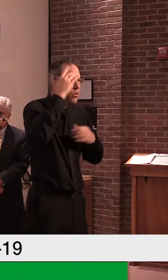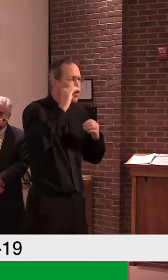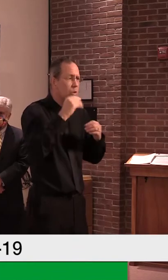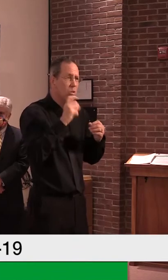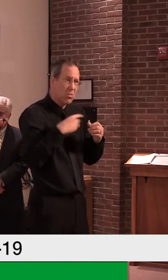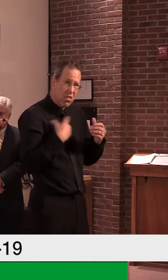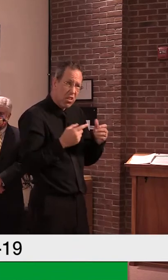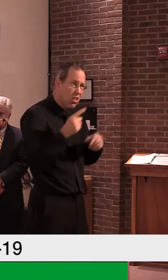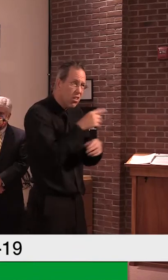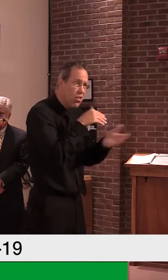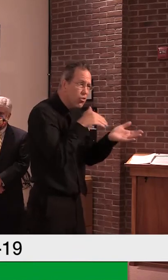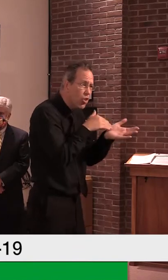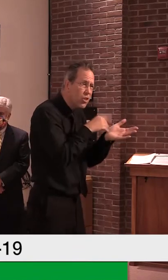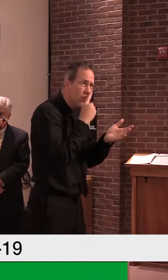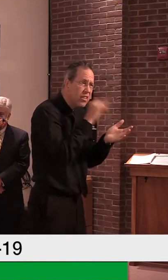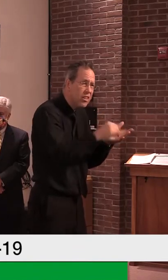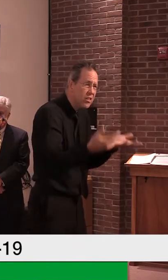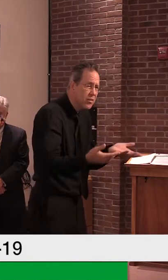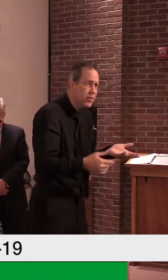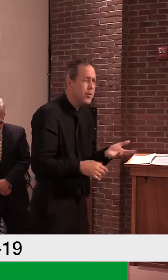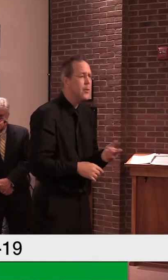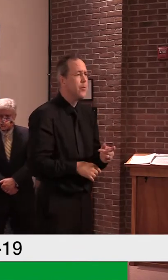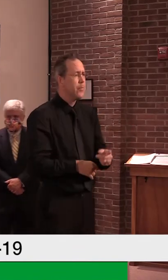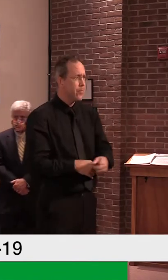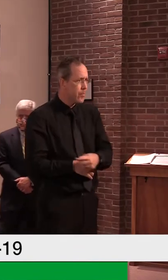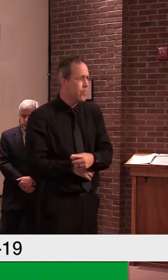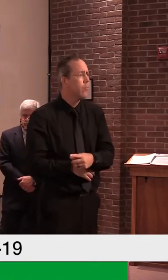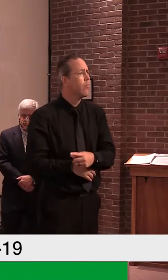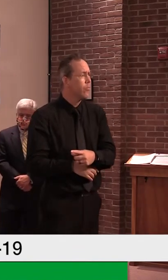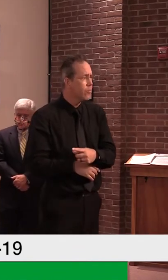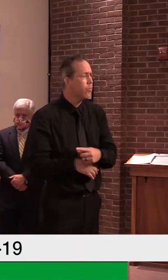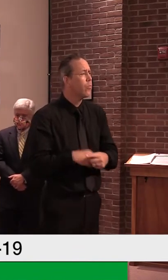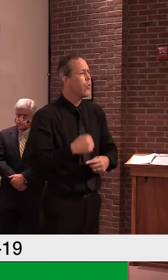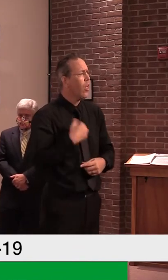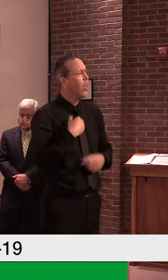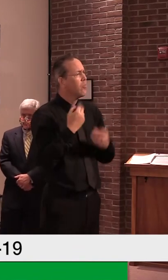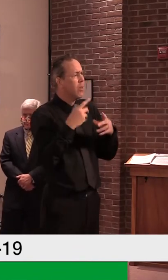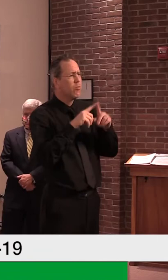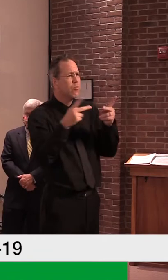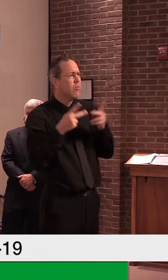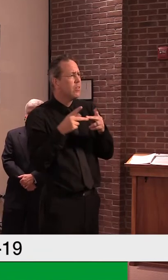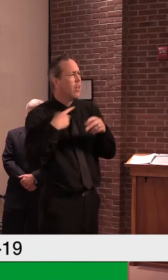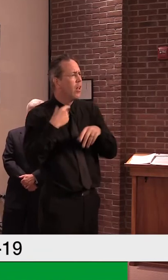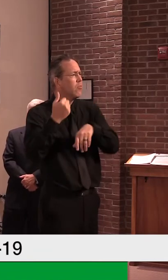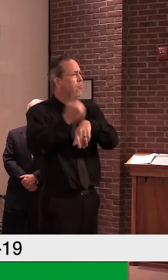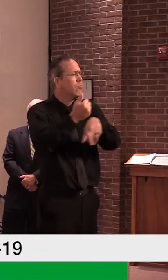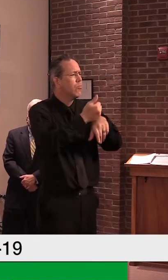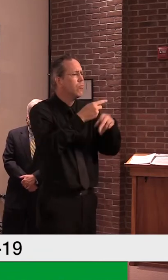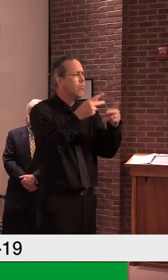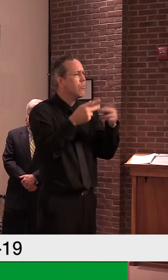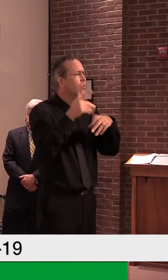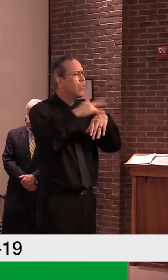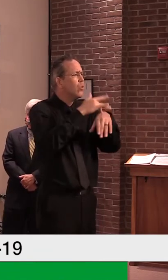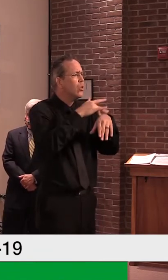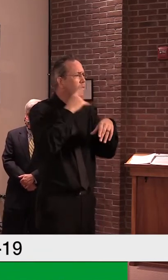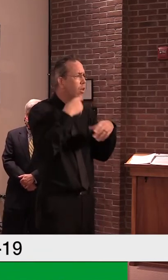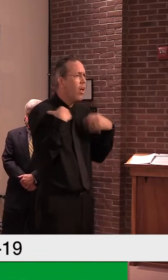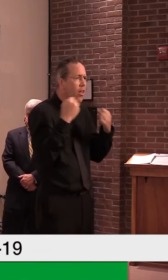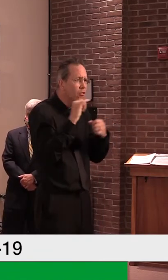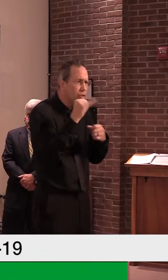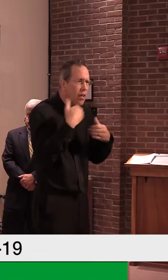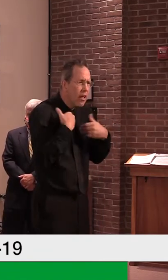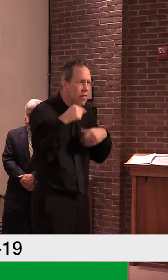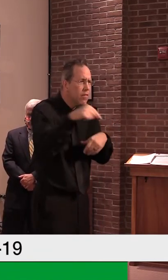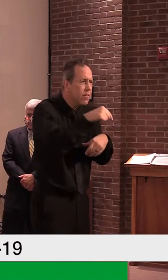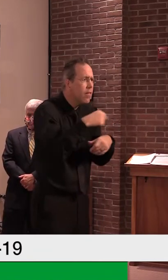for people who are uninsured as well, uh, in the state and there are clinics that, um, have been